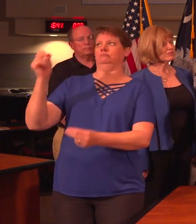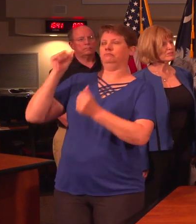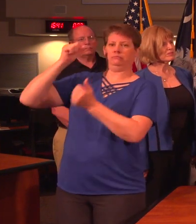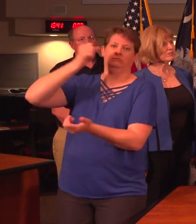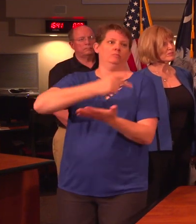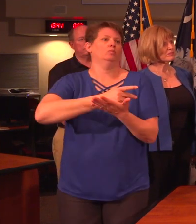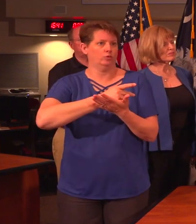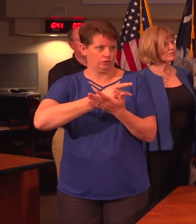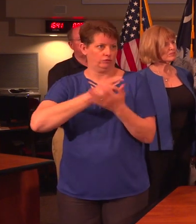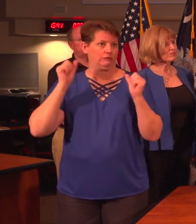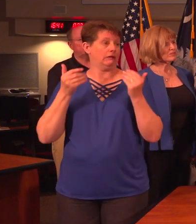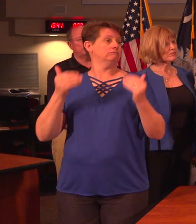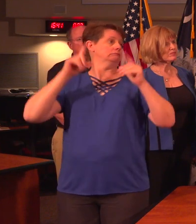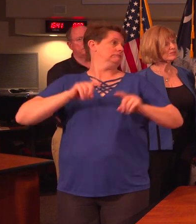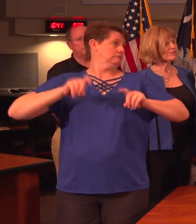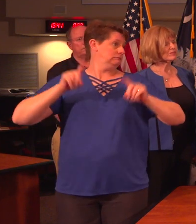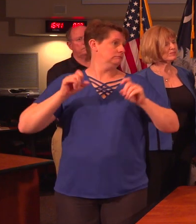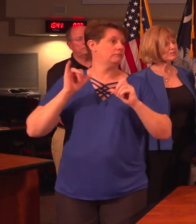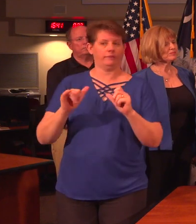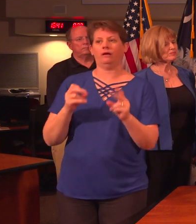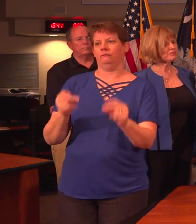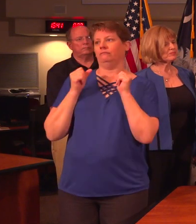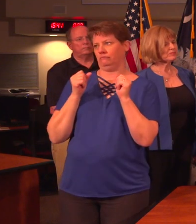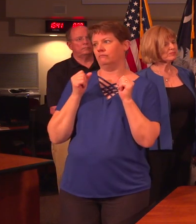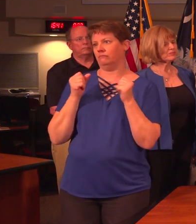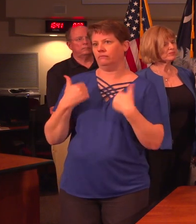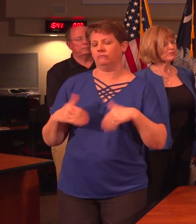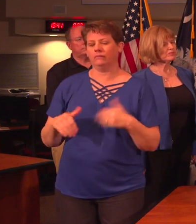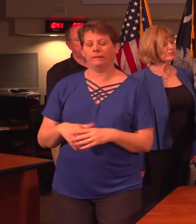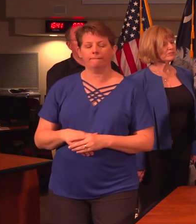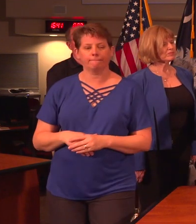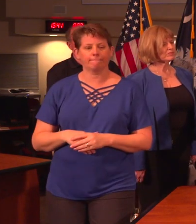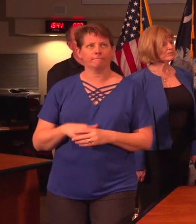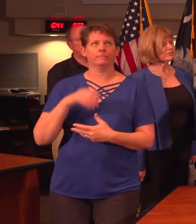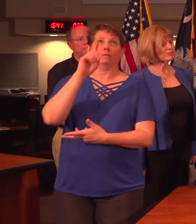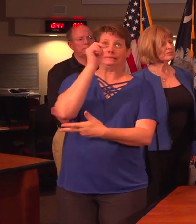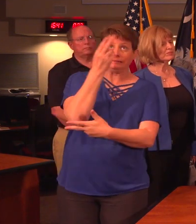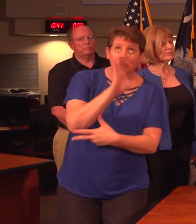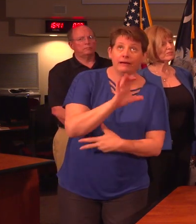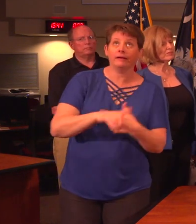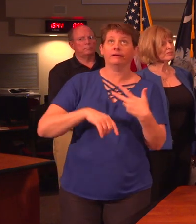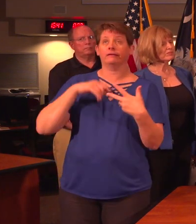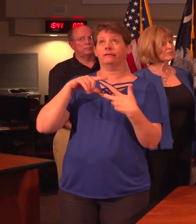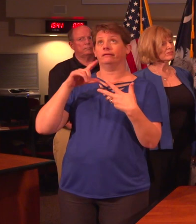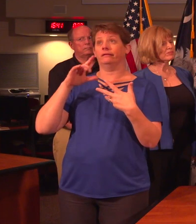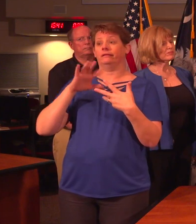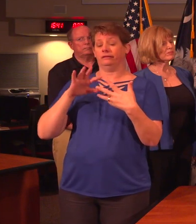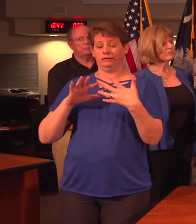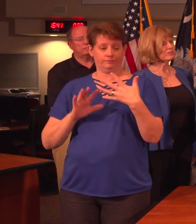authorized to be a testing lab along with DHEC and the